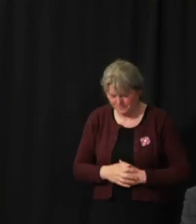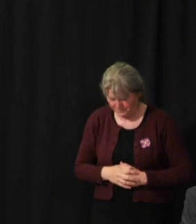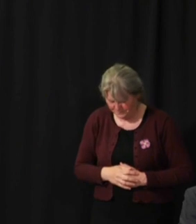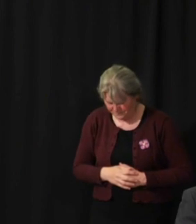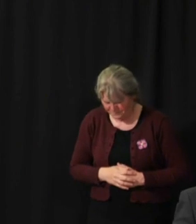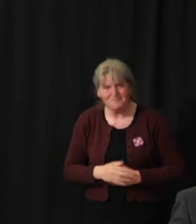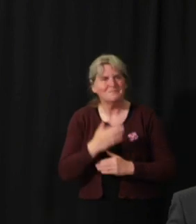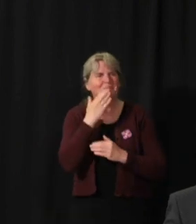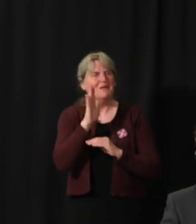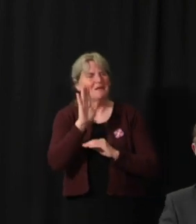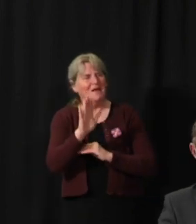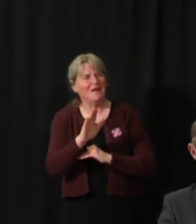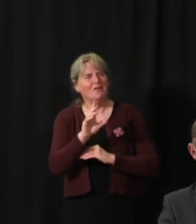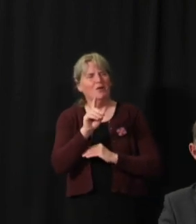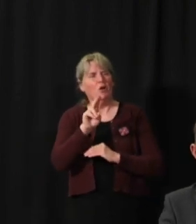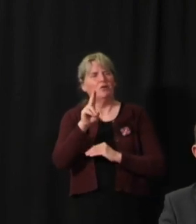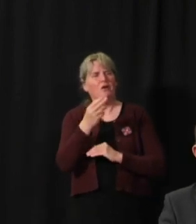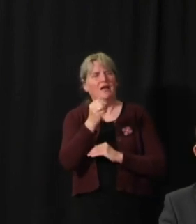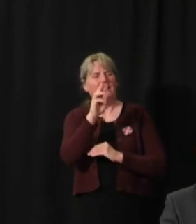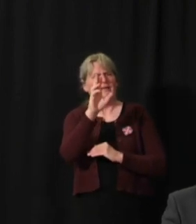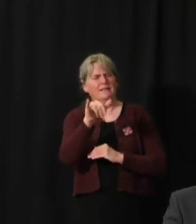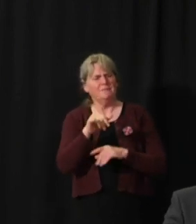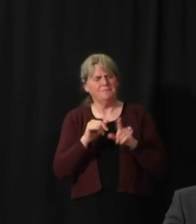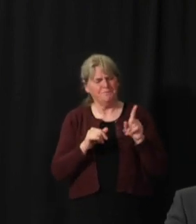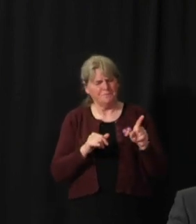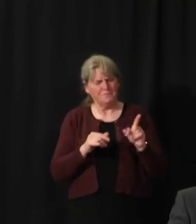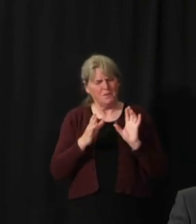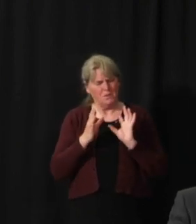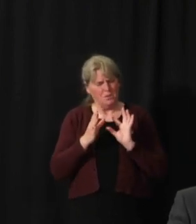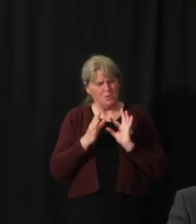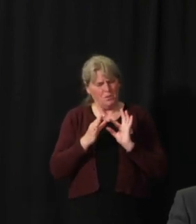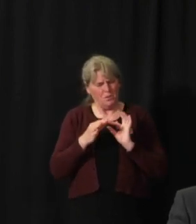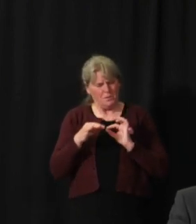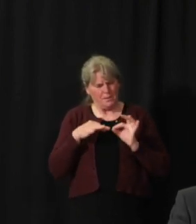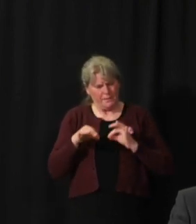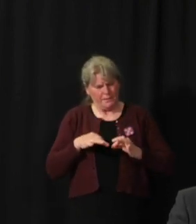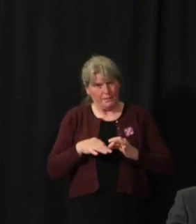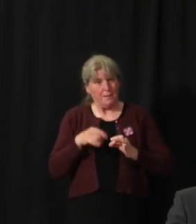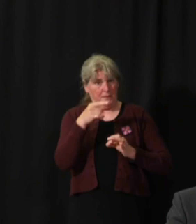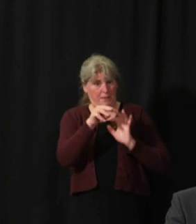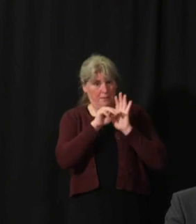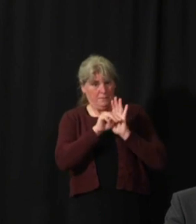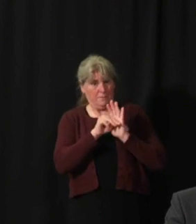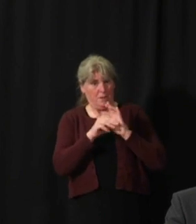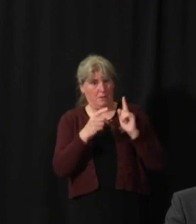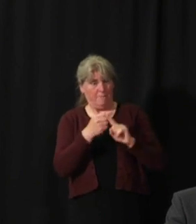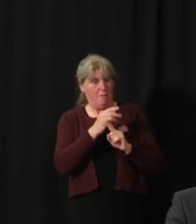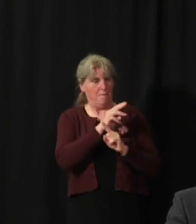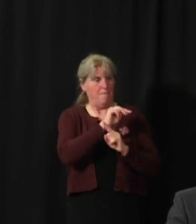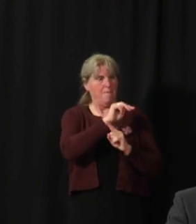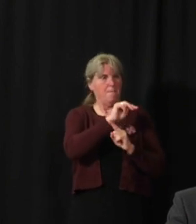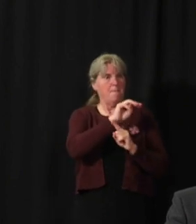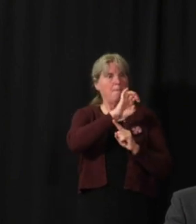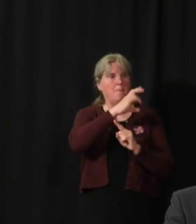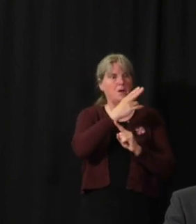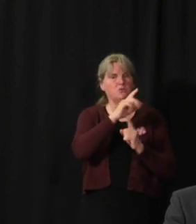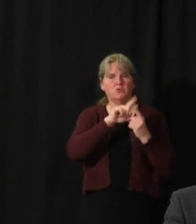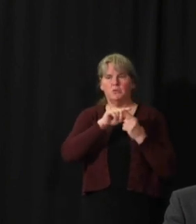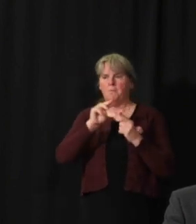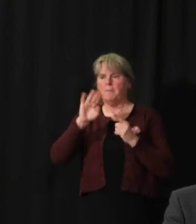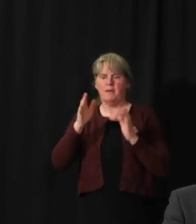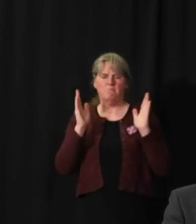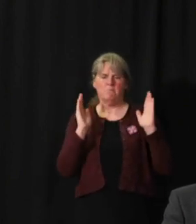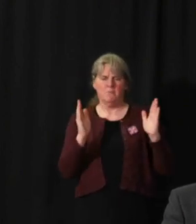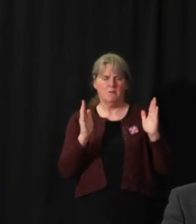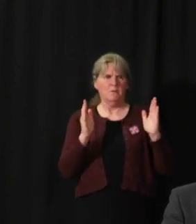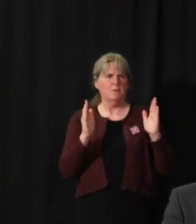Good afternoon, Dr. Hanley. You had mentioned that this was the model from mid-March to mid-May. What models